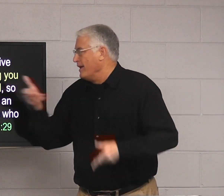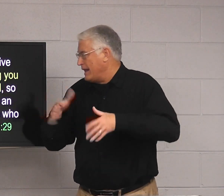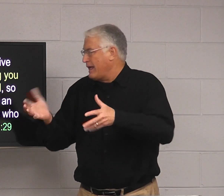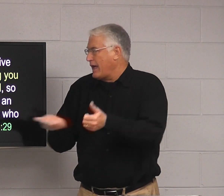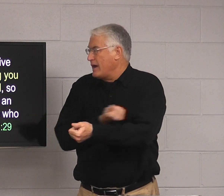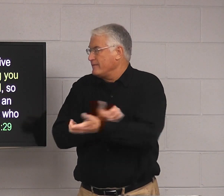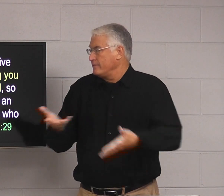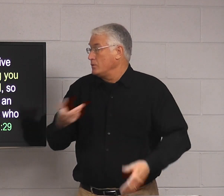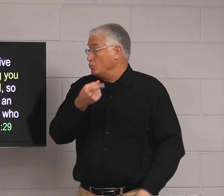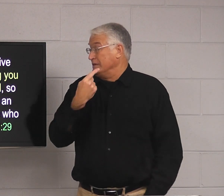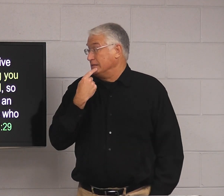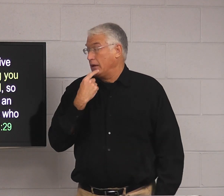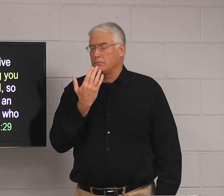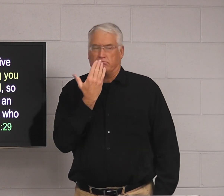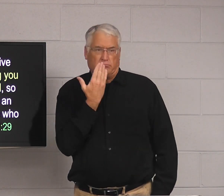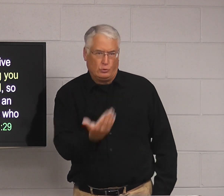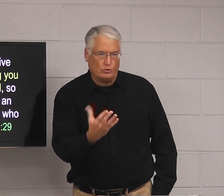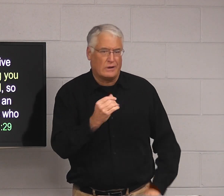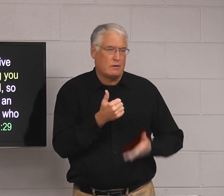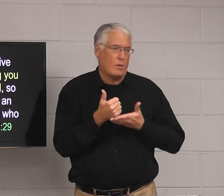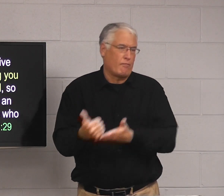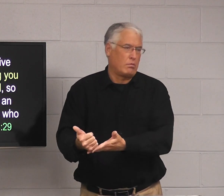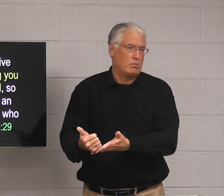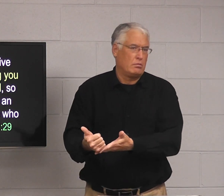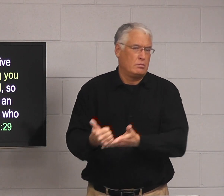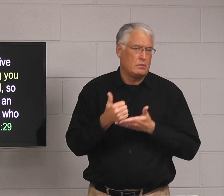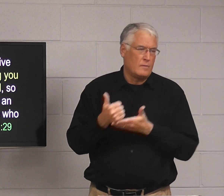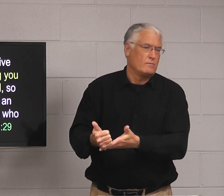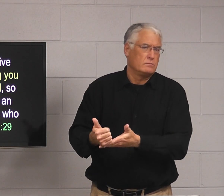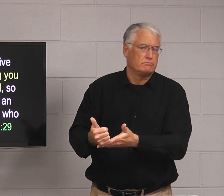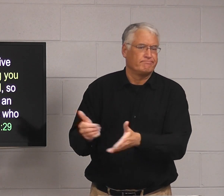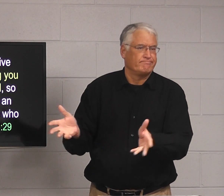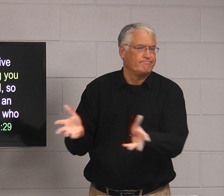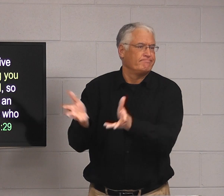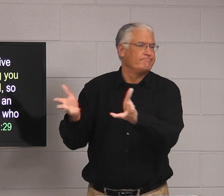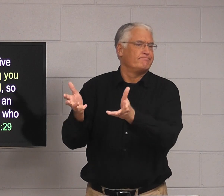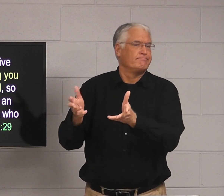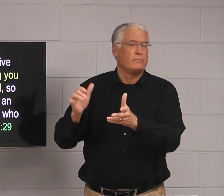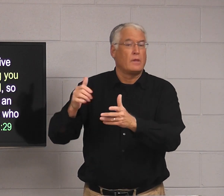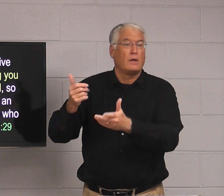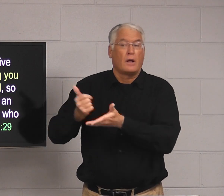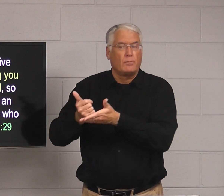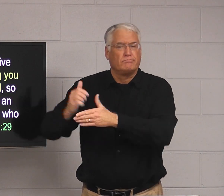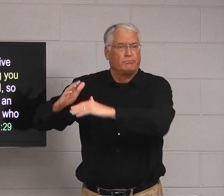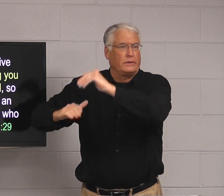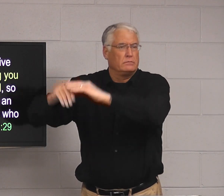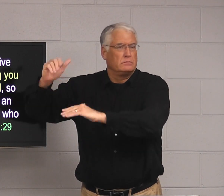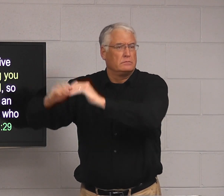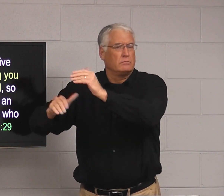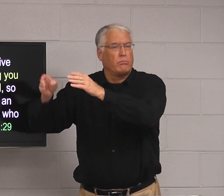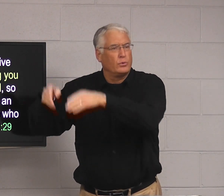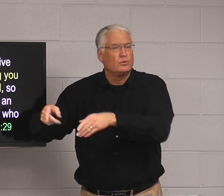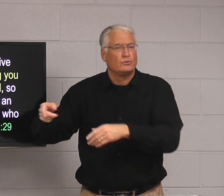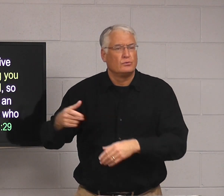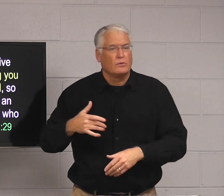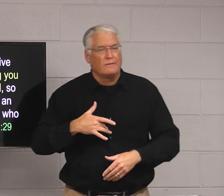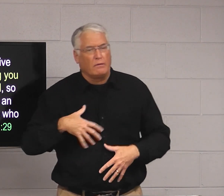Because it says, let everything you say be good and helpful. It should be encouraging. It should help build someone up.